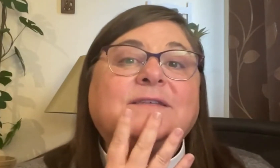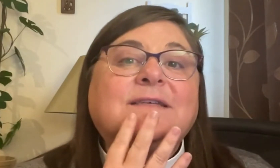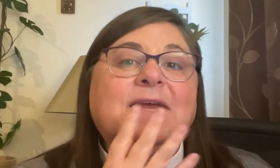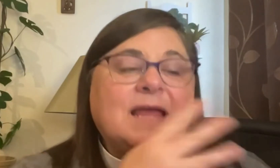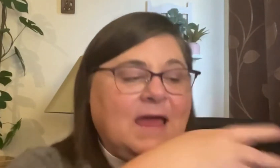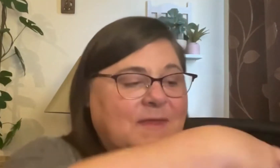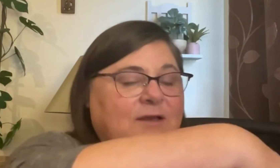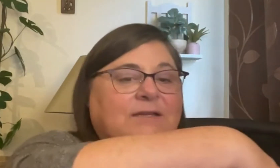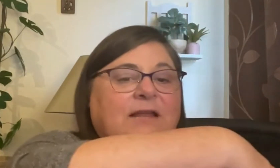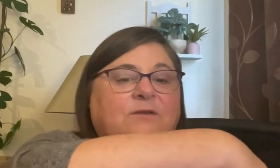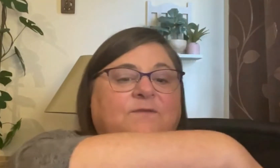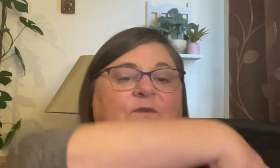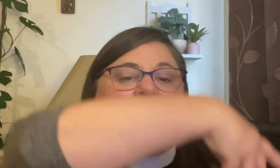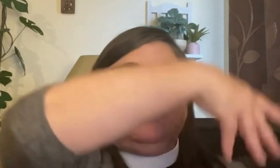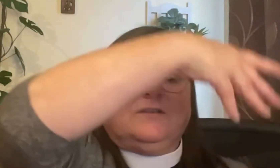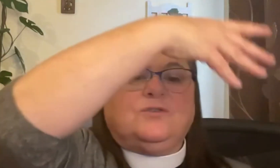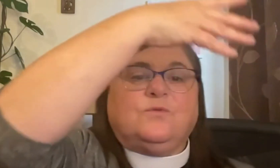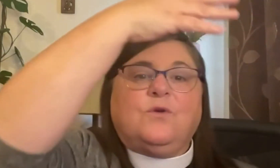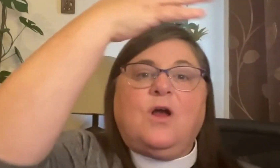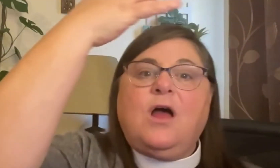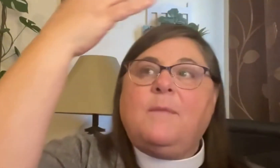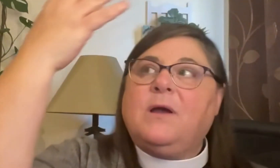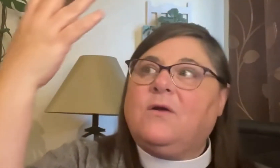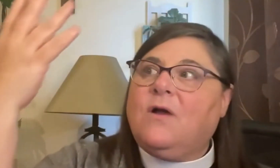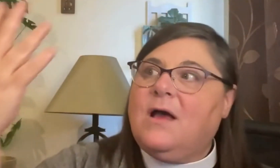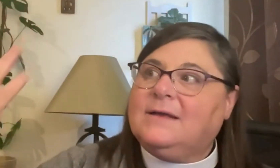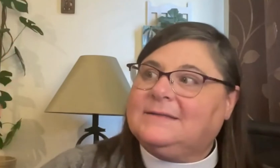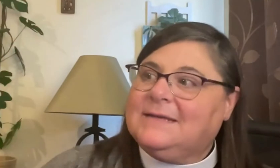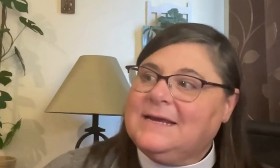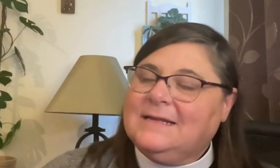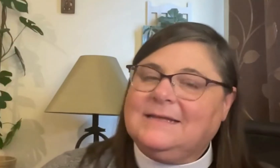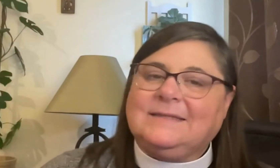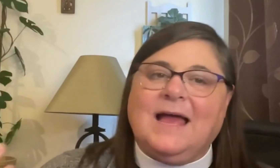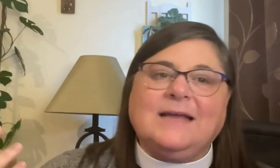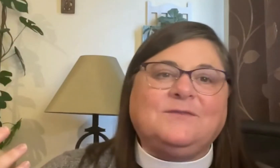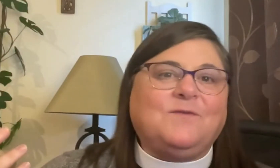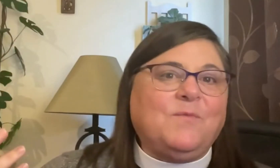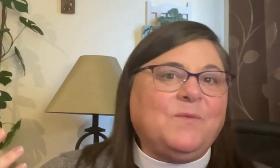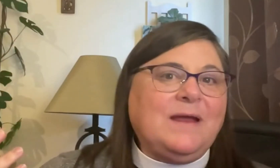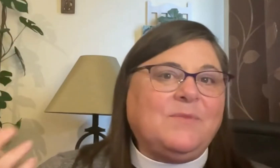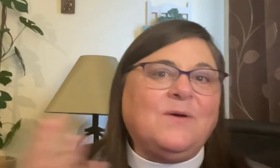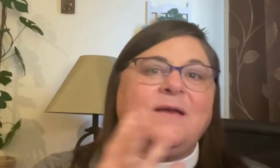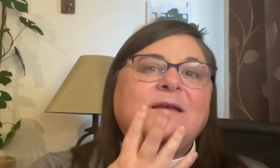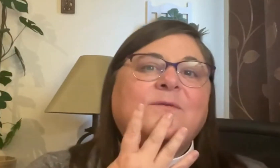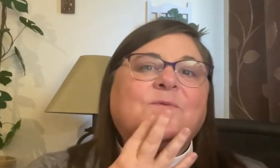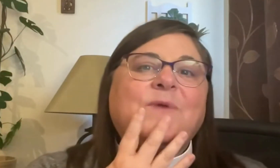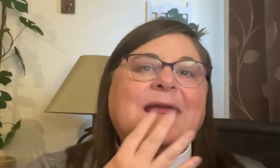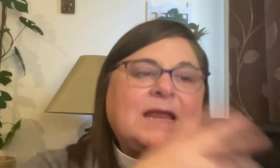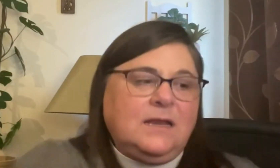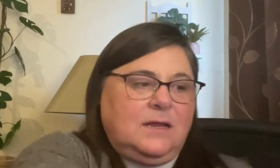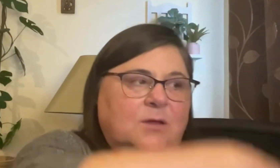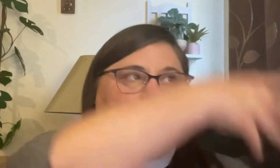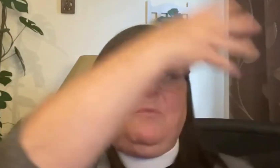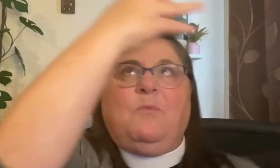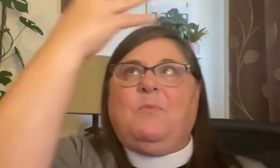and then you take those four fingers and draw them across the sky to form the rainbow. Rainbow.